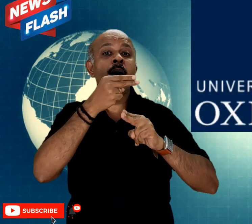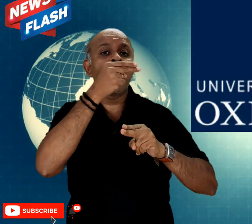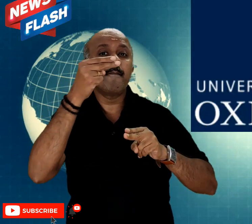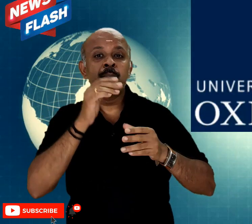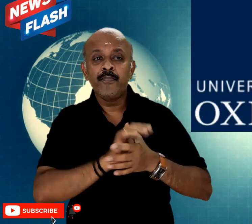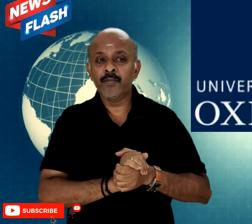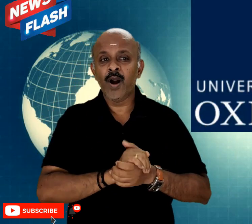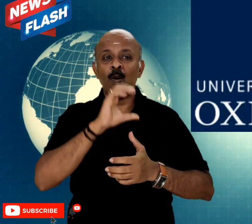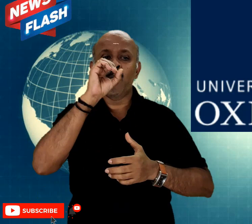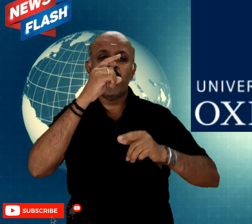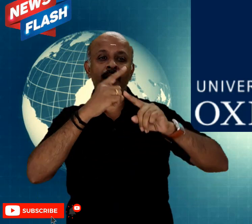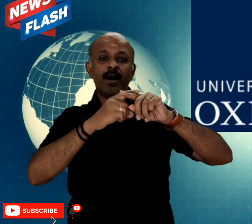renowned universities of the